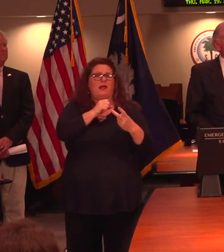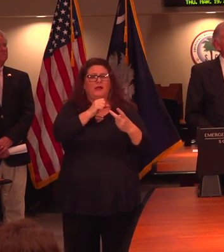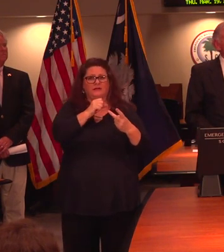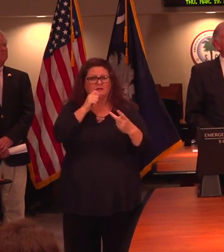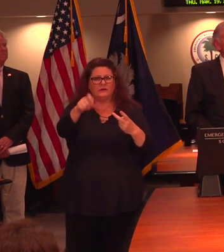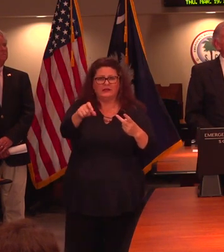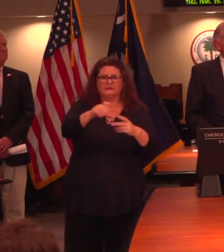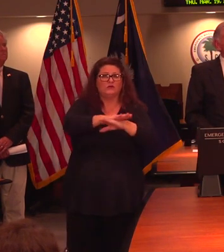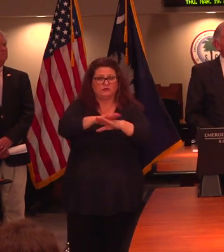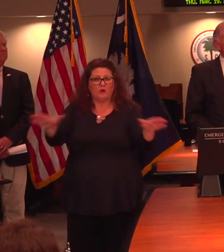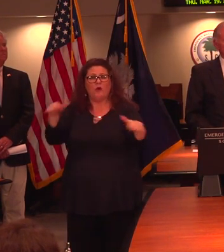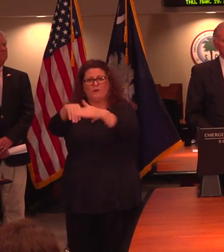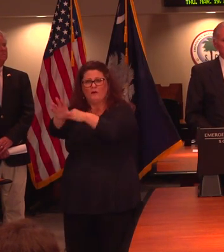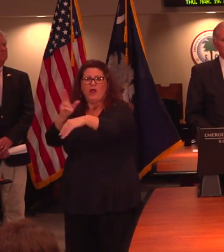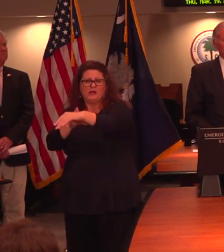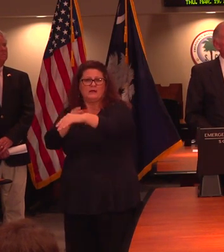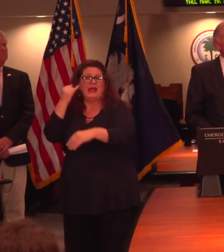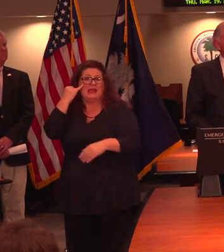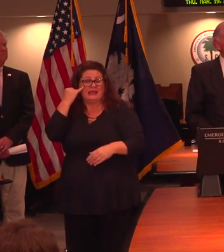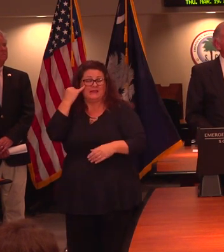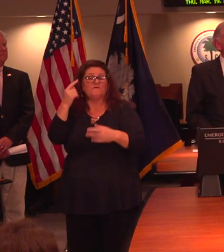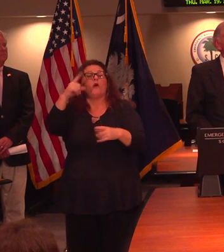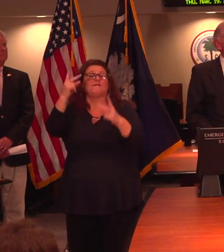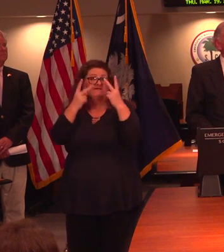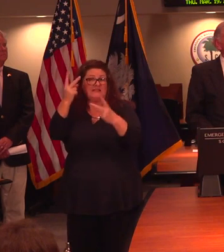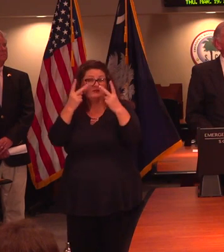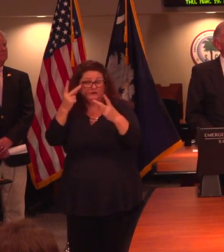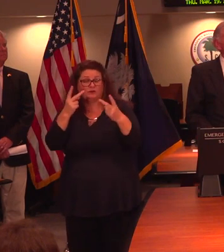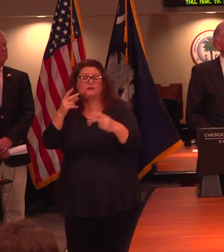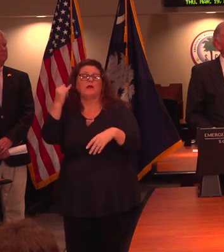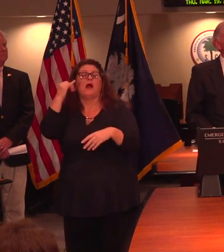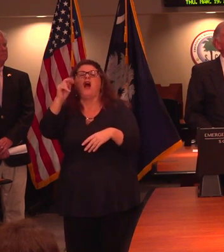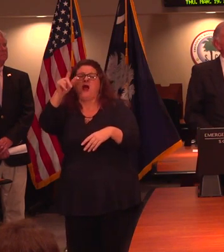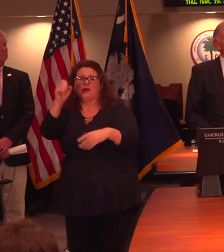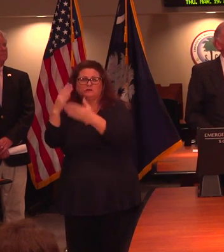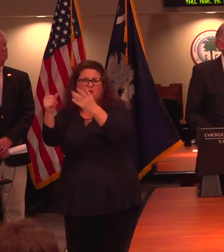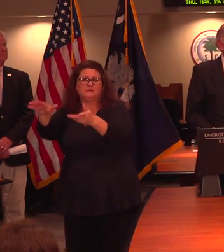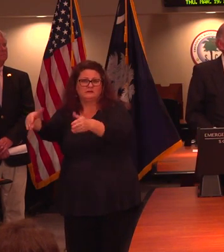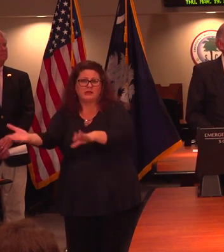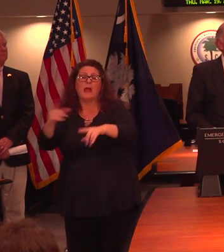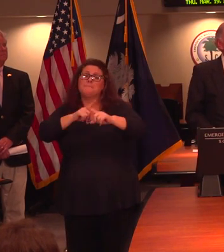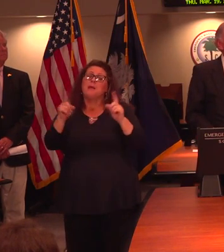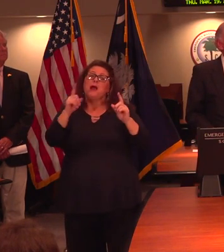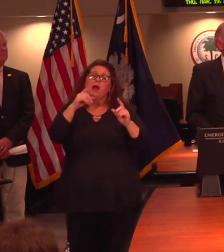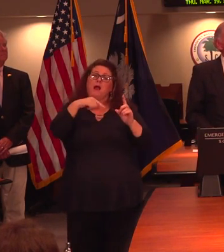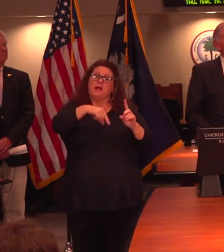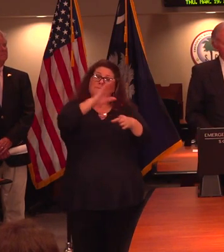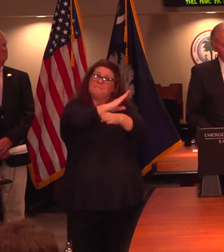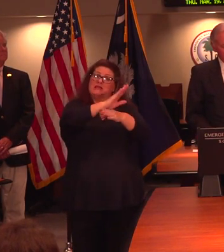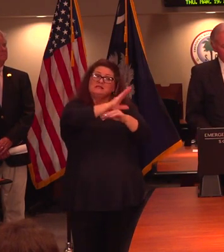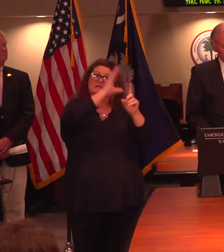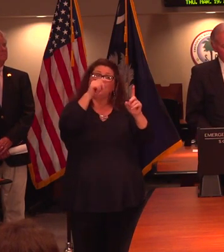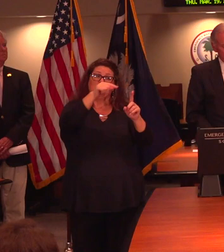in any business that can work from home, go ahead, and the supervisors, employees ought to let them work from home.